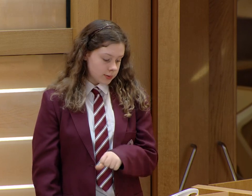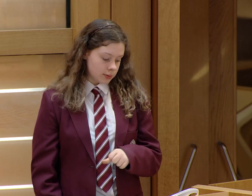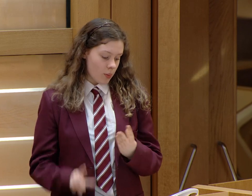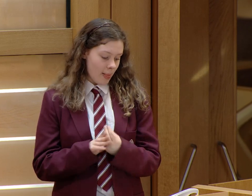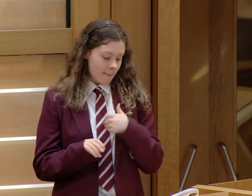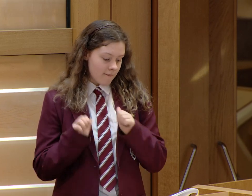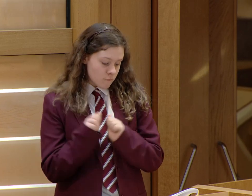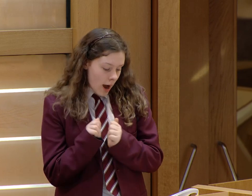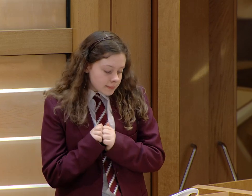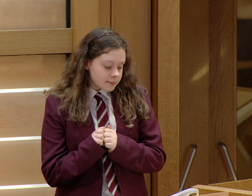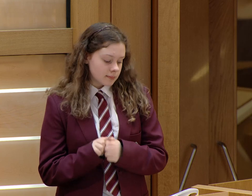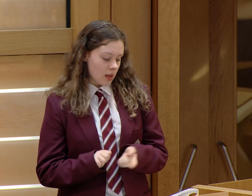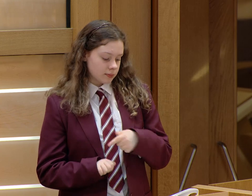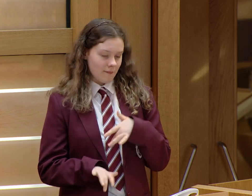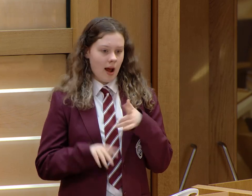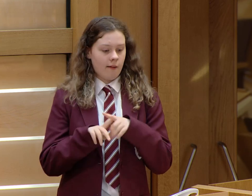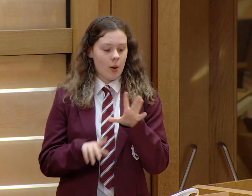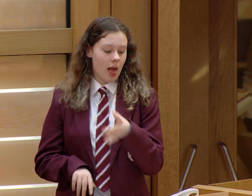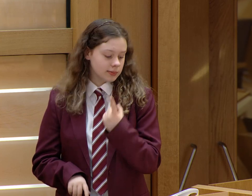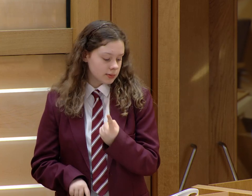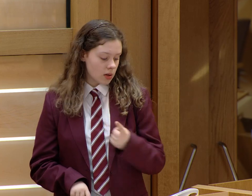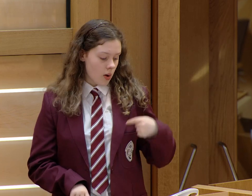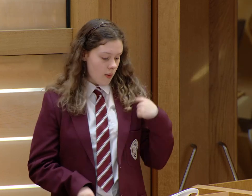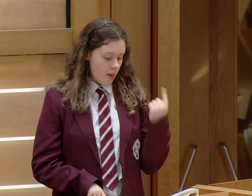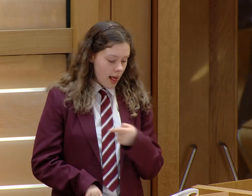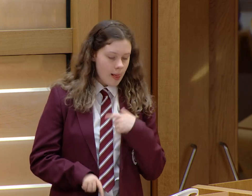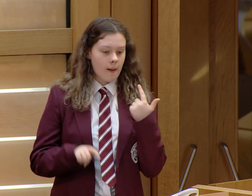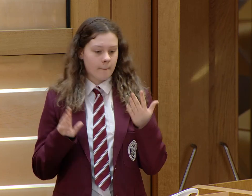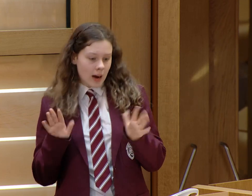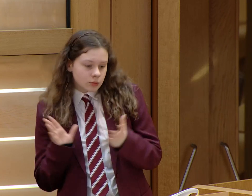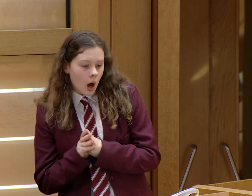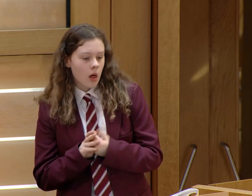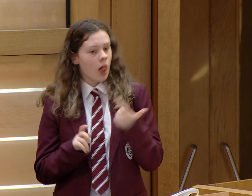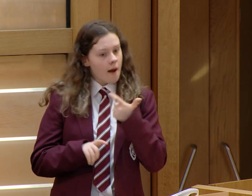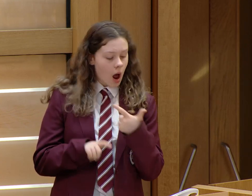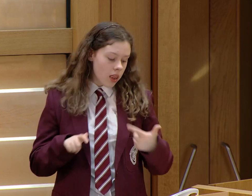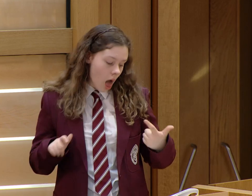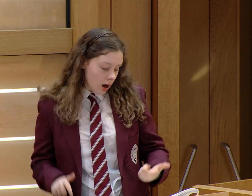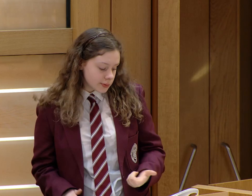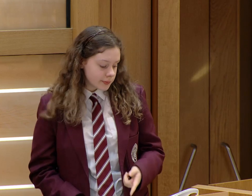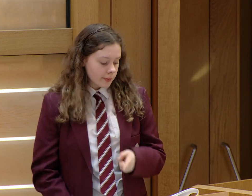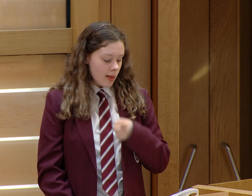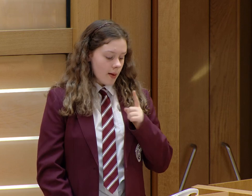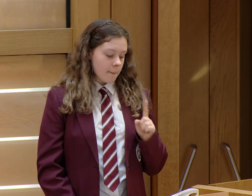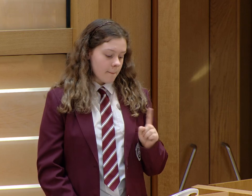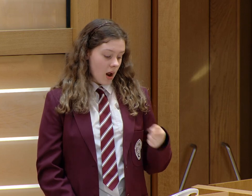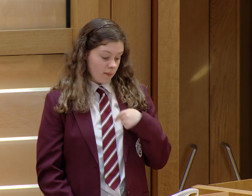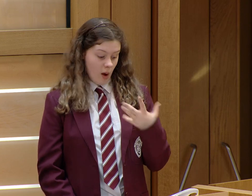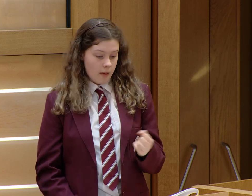was a really happy time for me. I was with my friends. I just felt like everyone else. And we joked and we laughed a